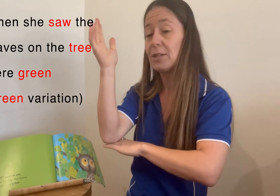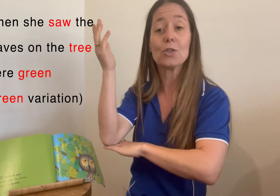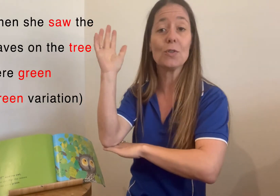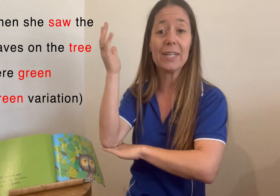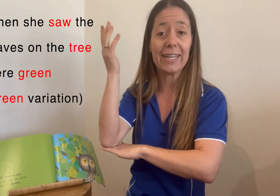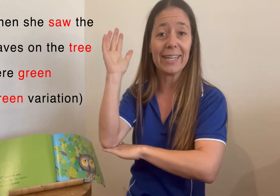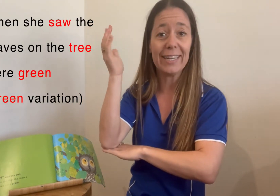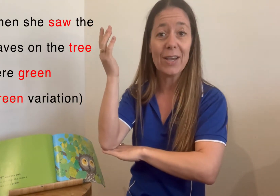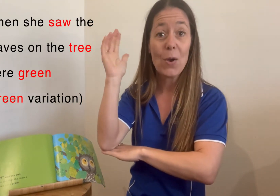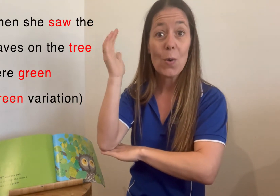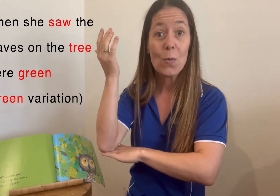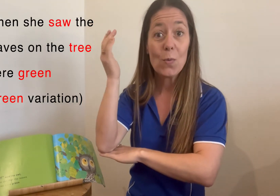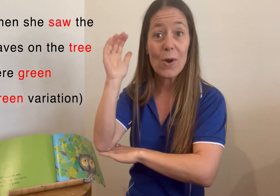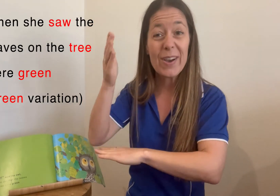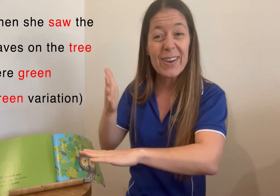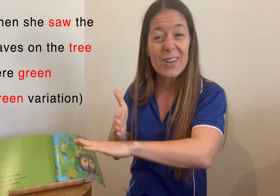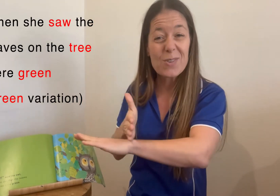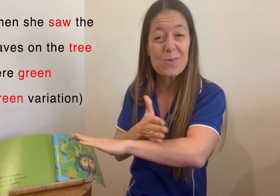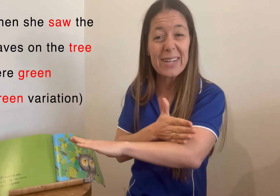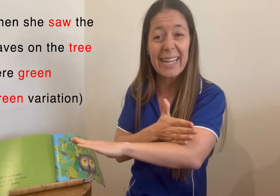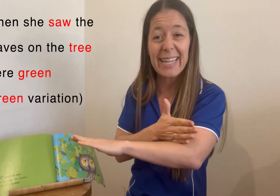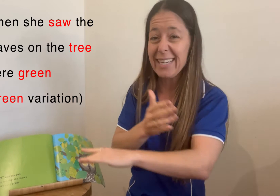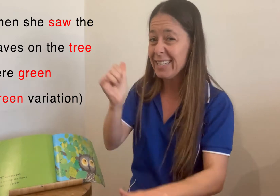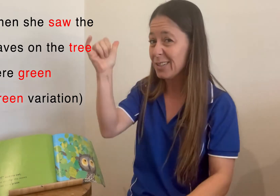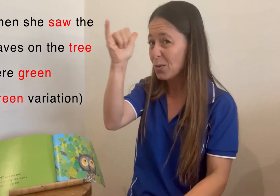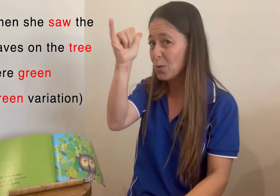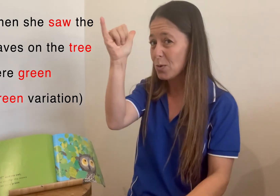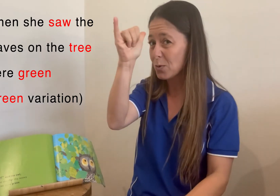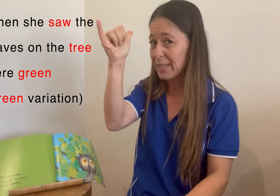tree were green, or green.